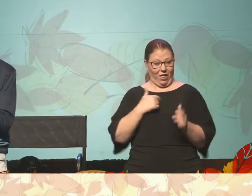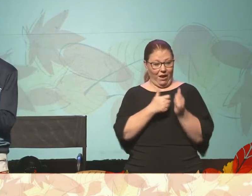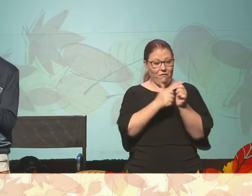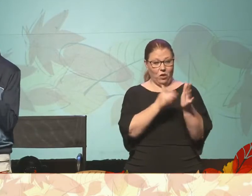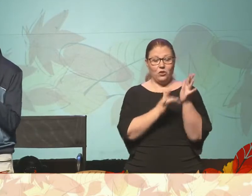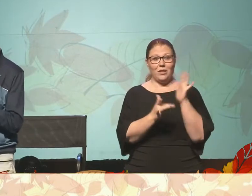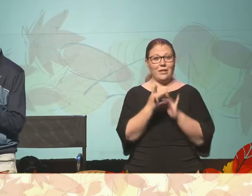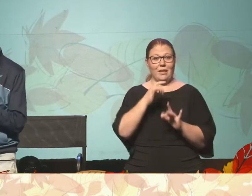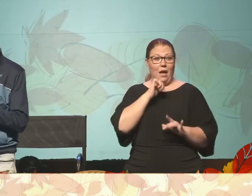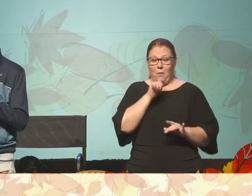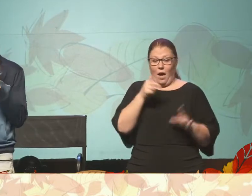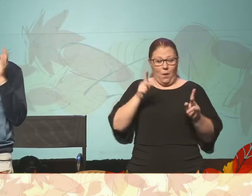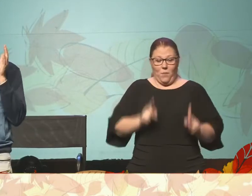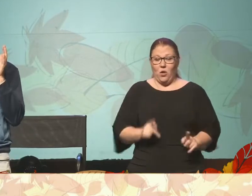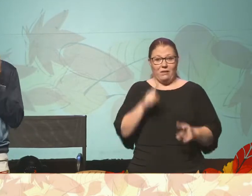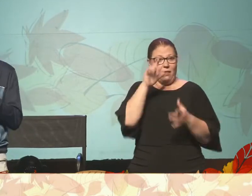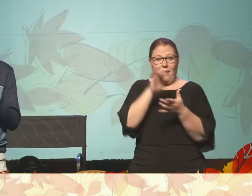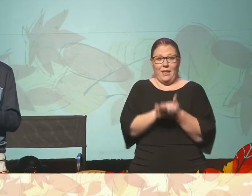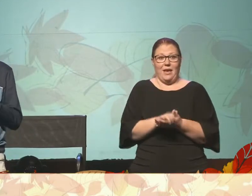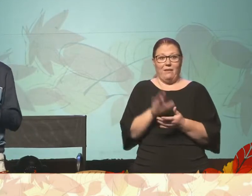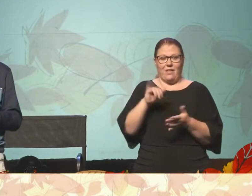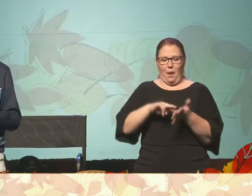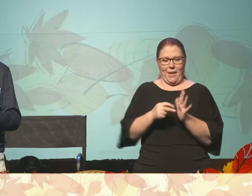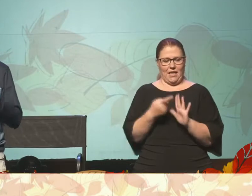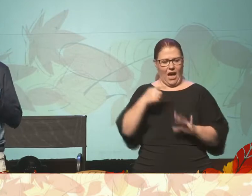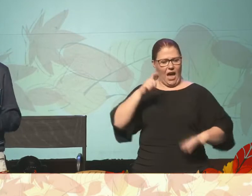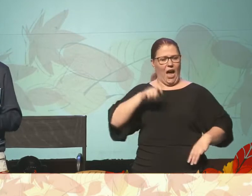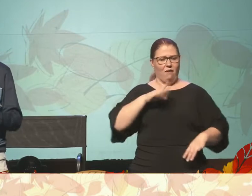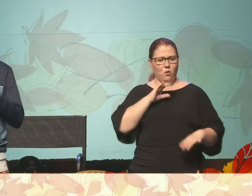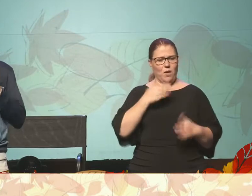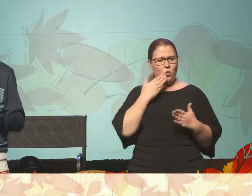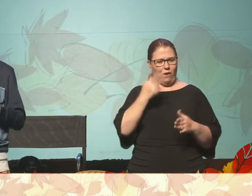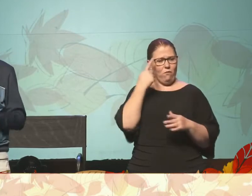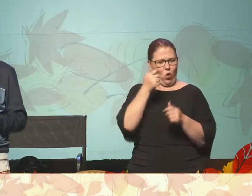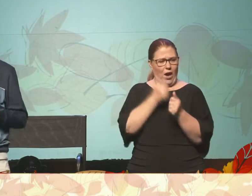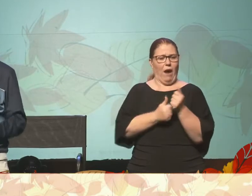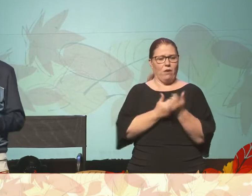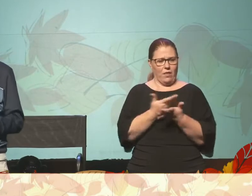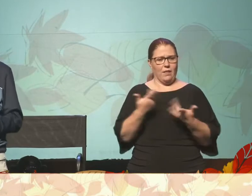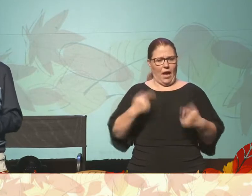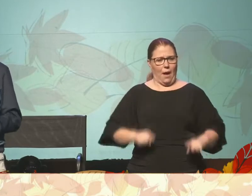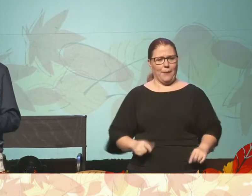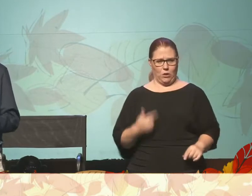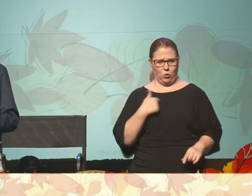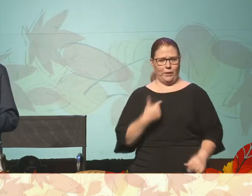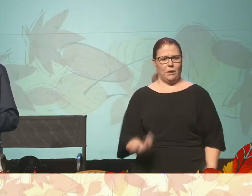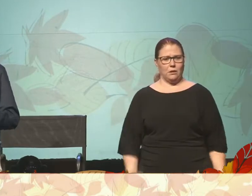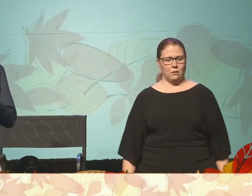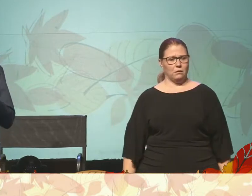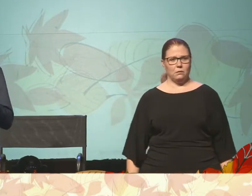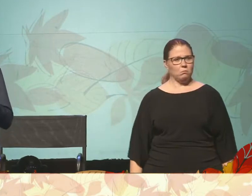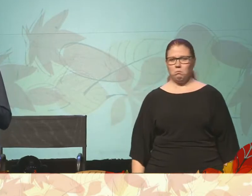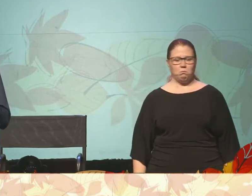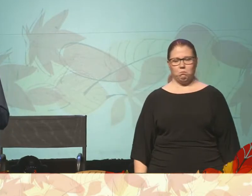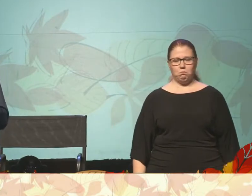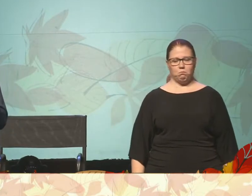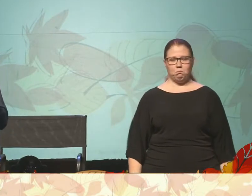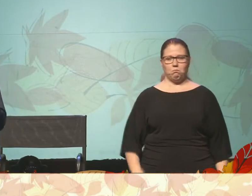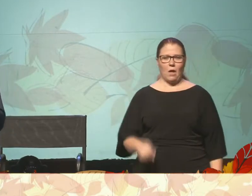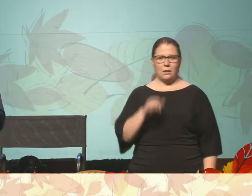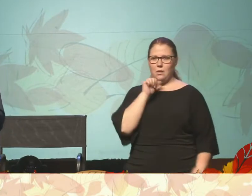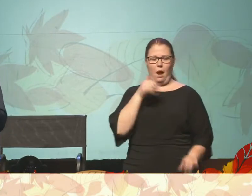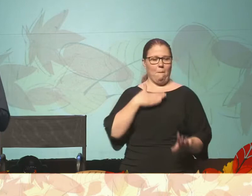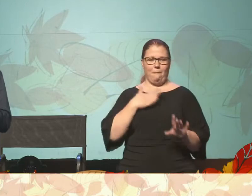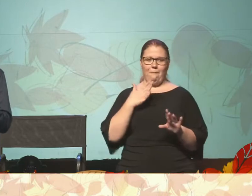a person who believes that that means I have to be grateful for everything that happens to me. I just don't, that's not